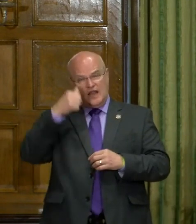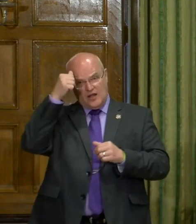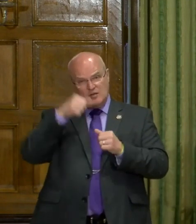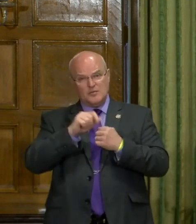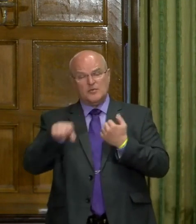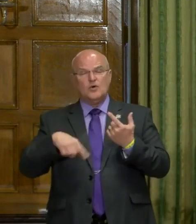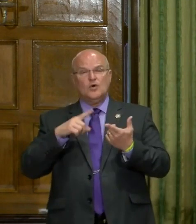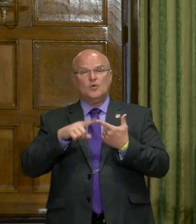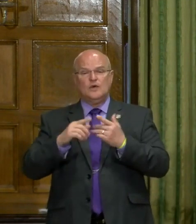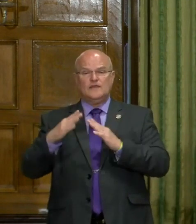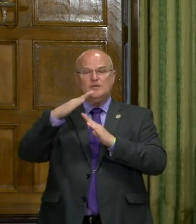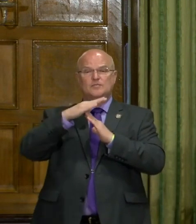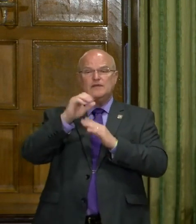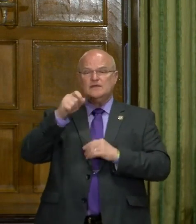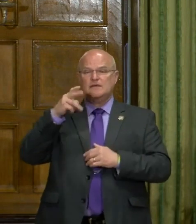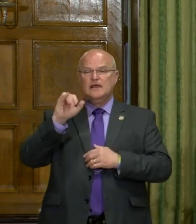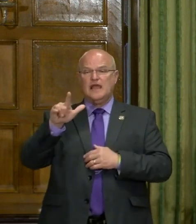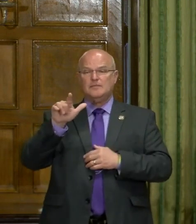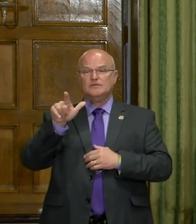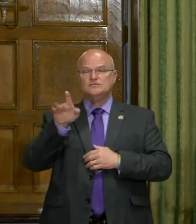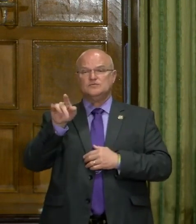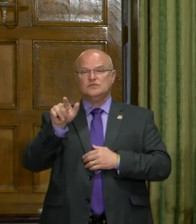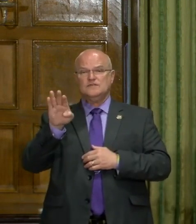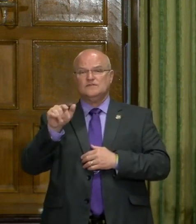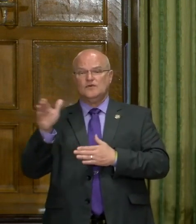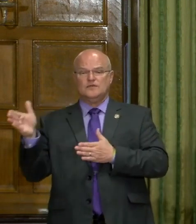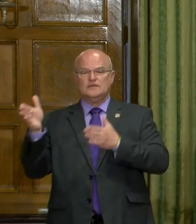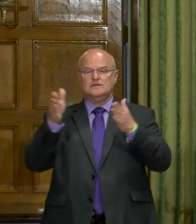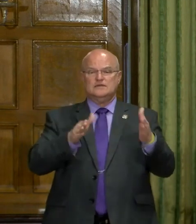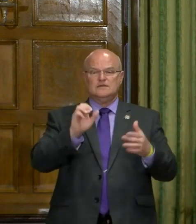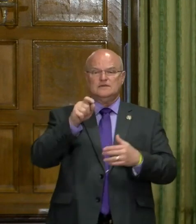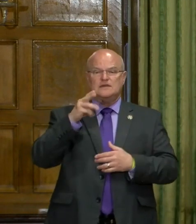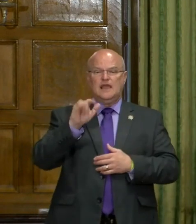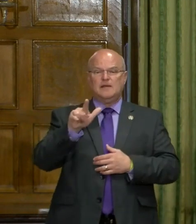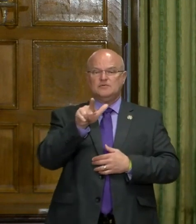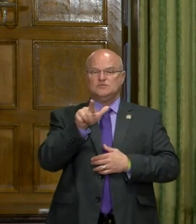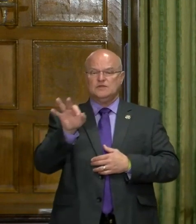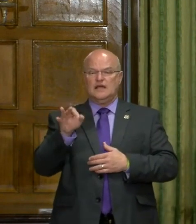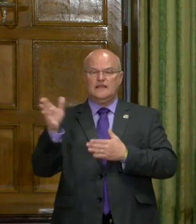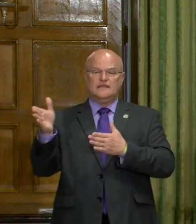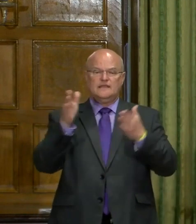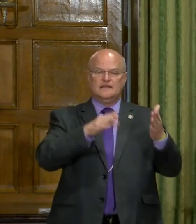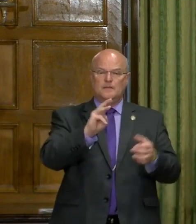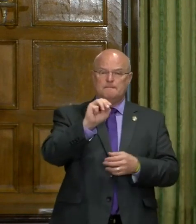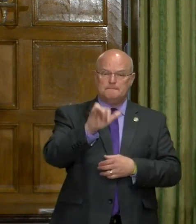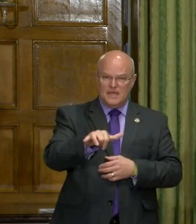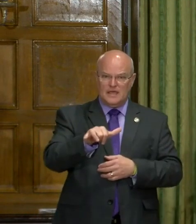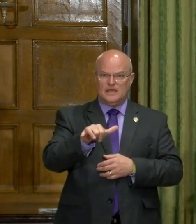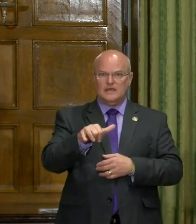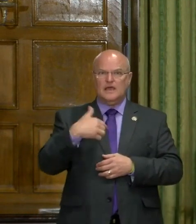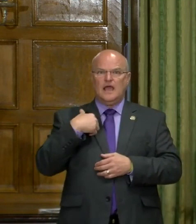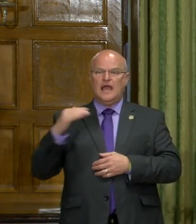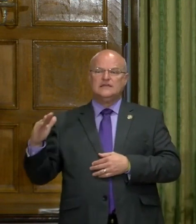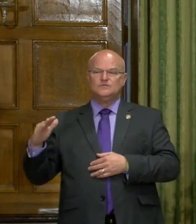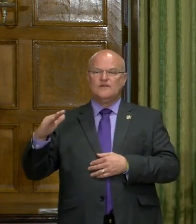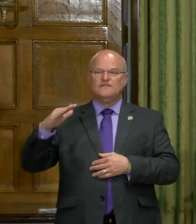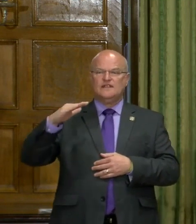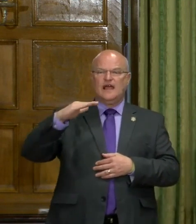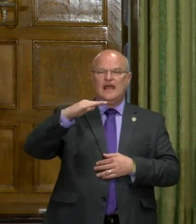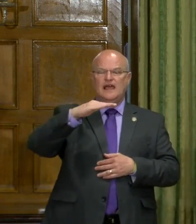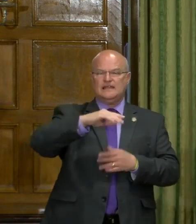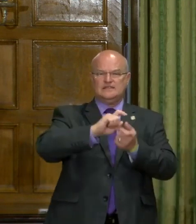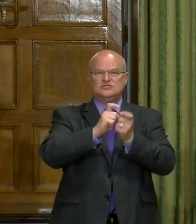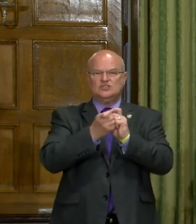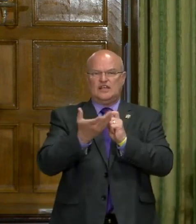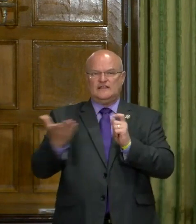remember whenever their peak was April 24th and it was April 29th and then it was in May. And, and as we flatten, as we